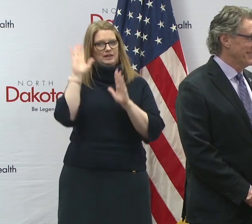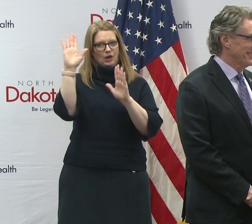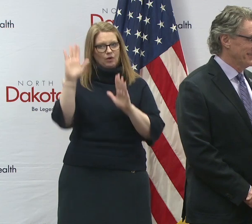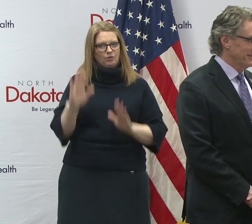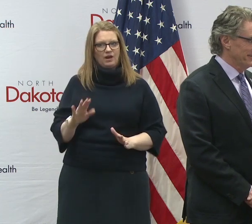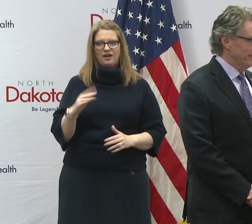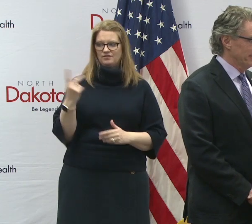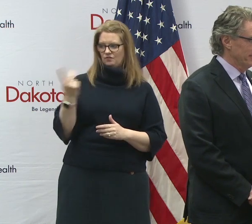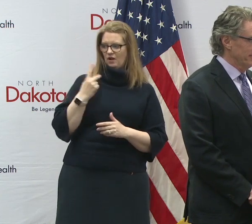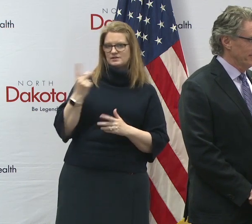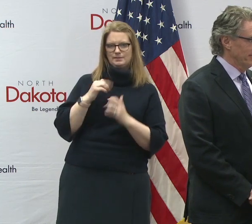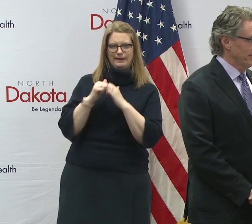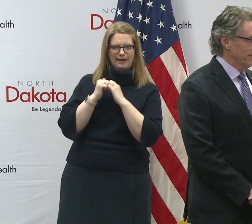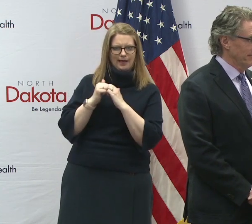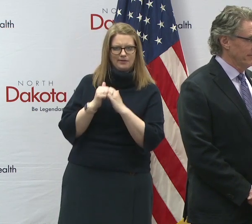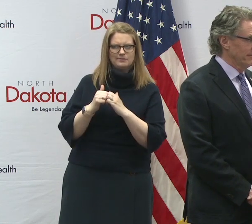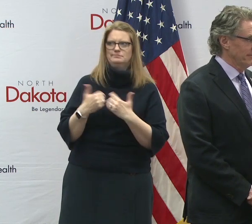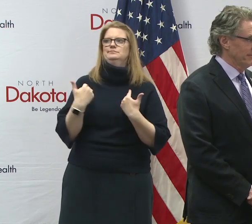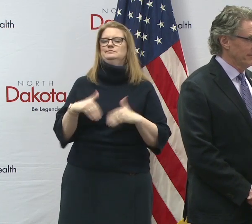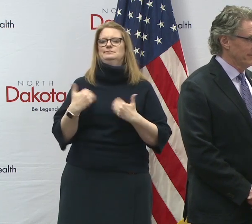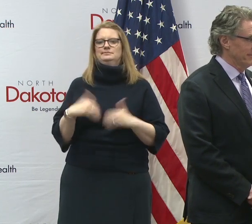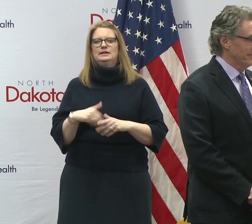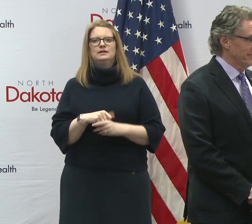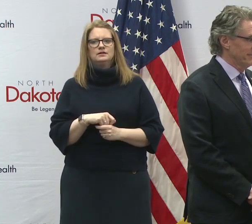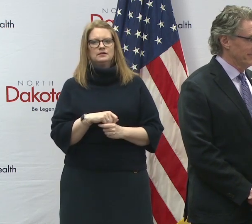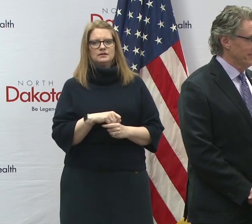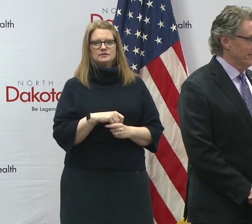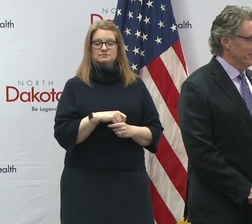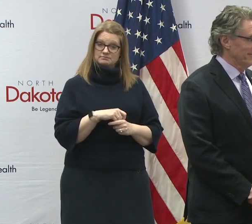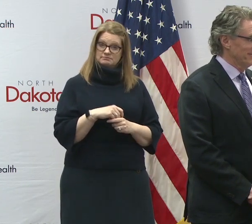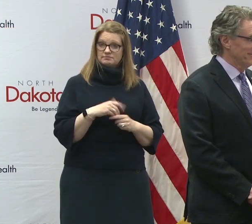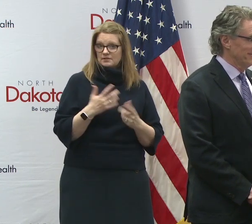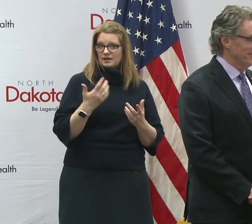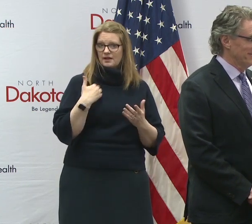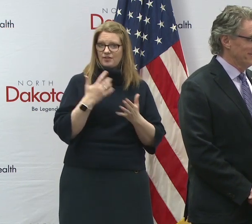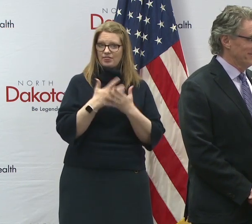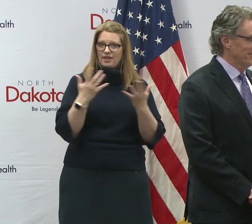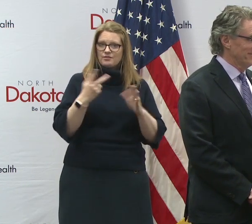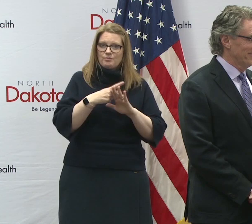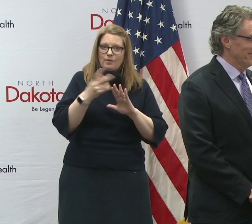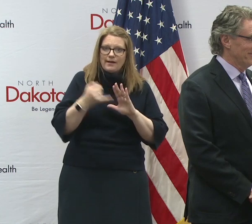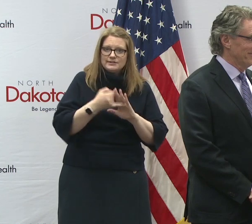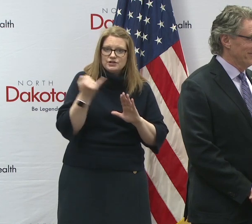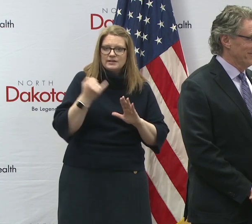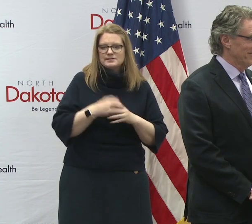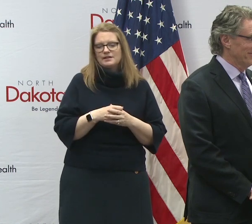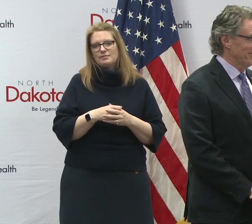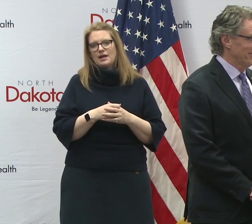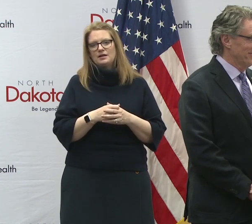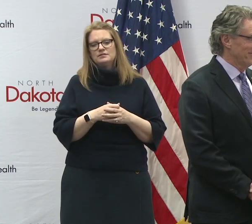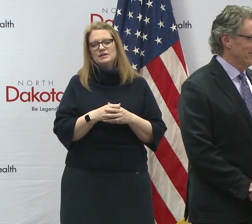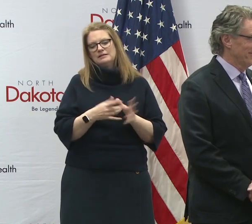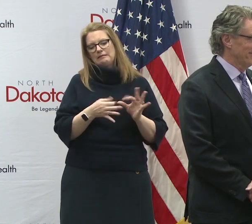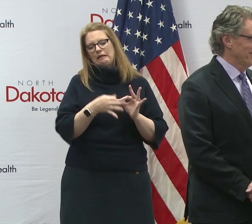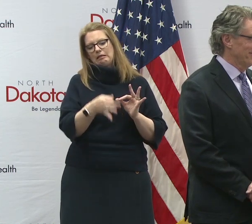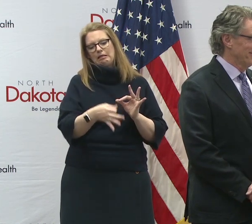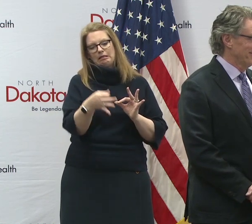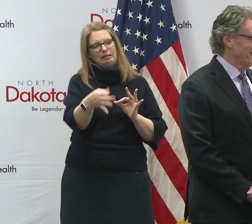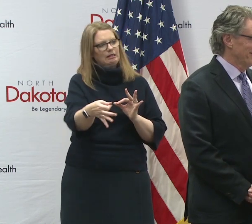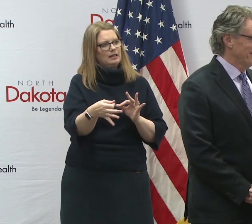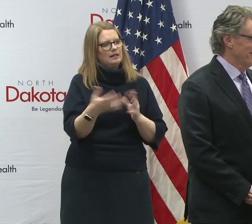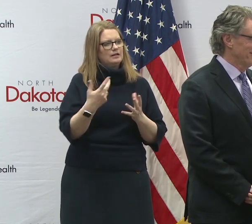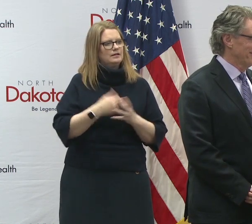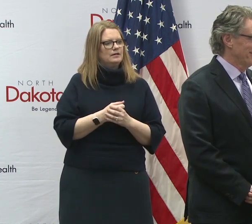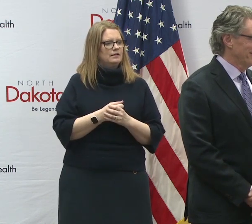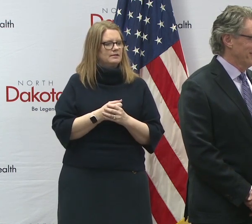to spend time together. Um, but I've been, uh, I've had a lot of projects, you know, that I haven't been able to work on or haven't chosen to prioritize.